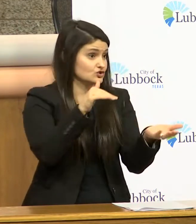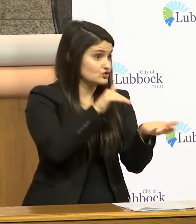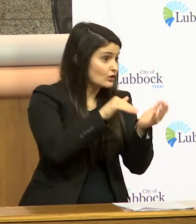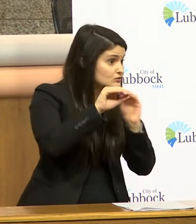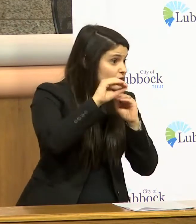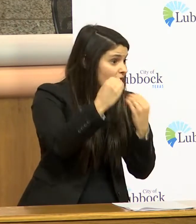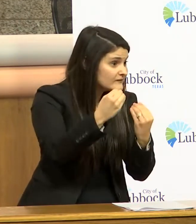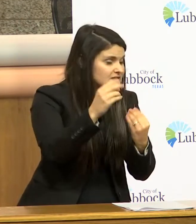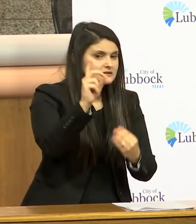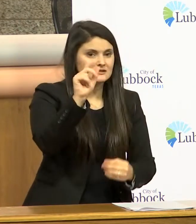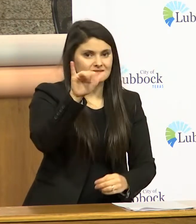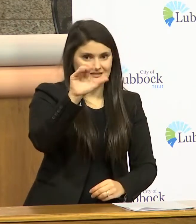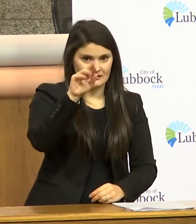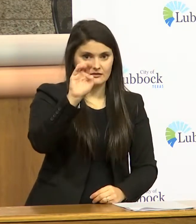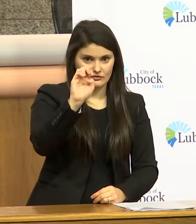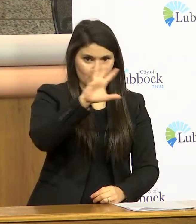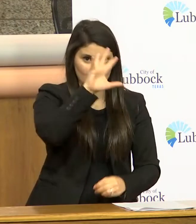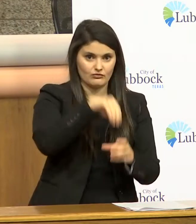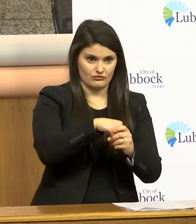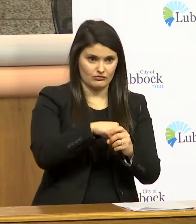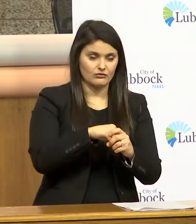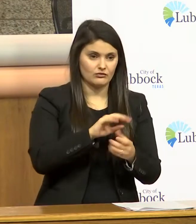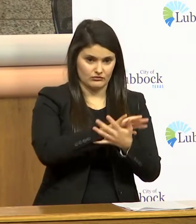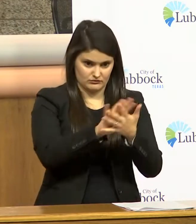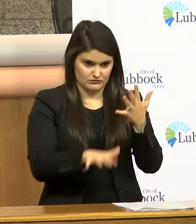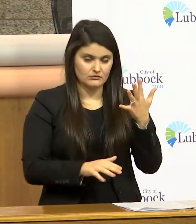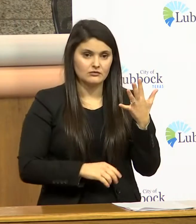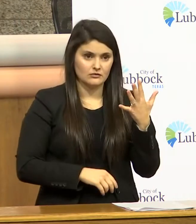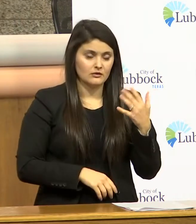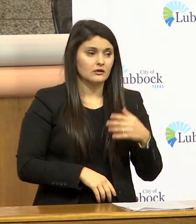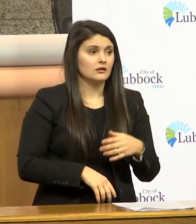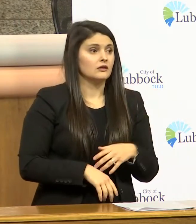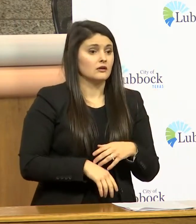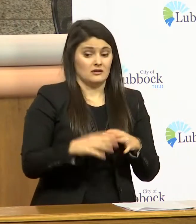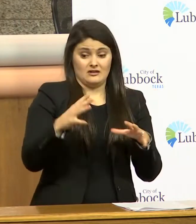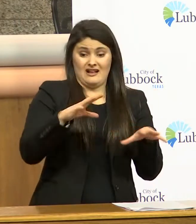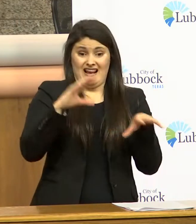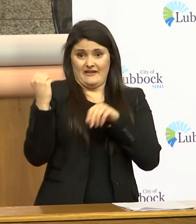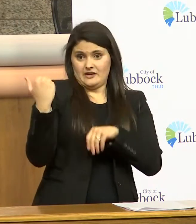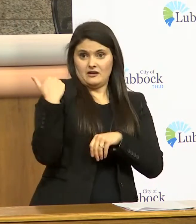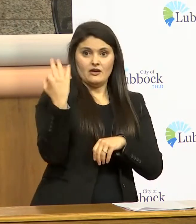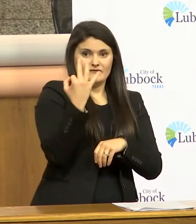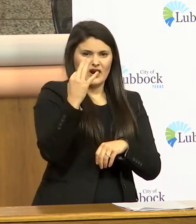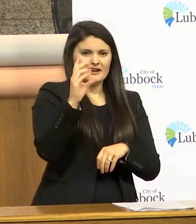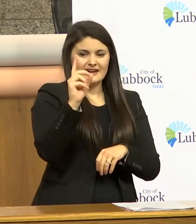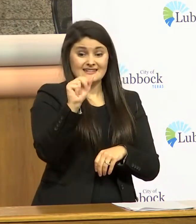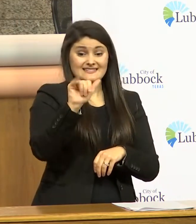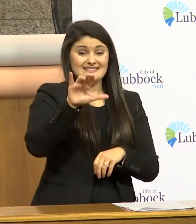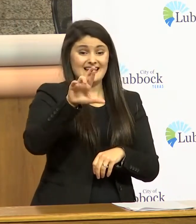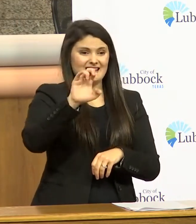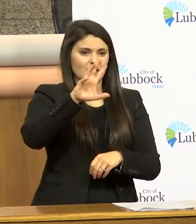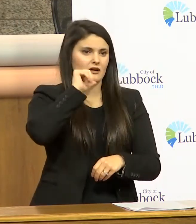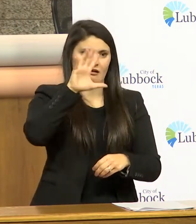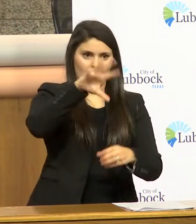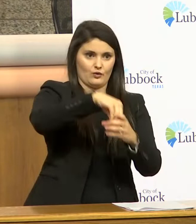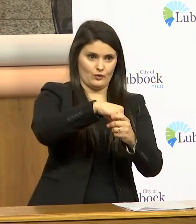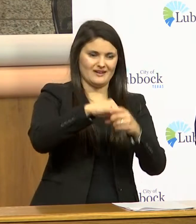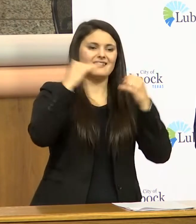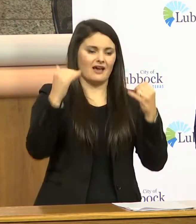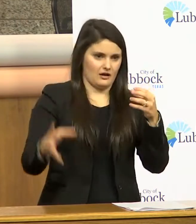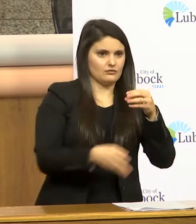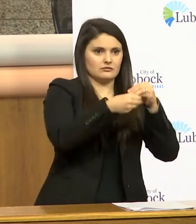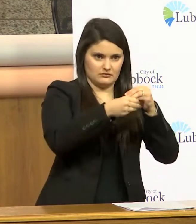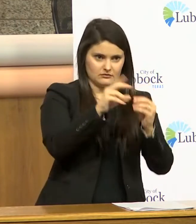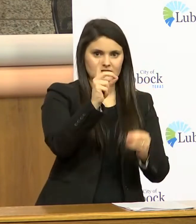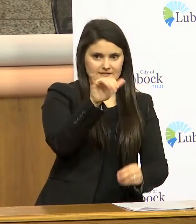and daycare when we walked out of here friday daycare we're not on that essential list they are now